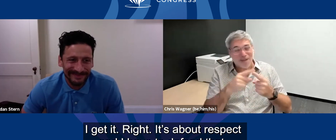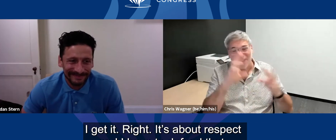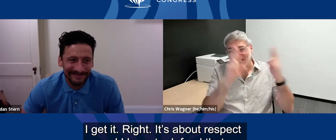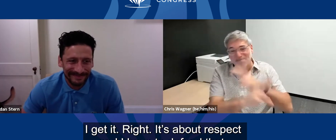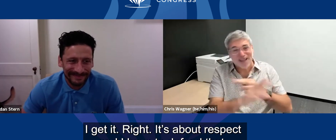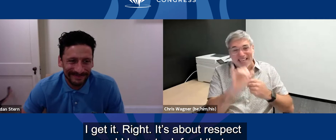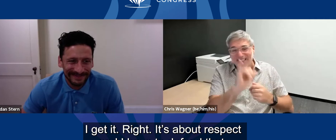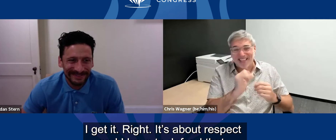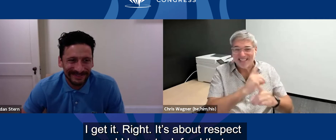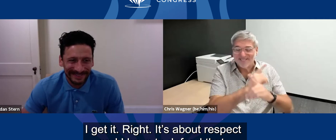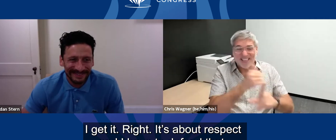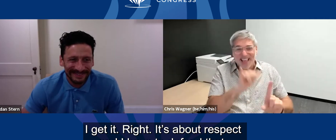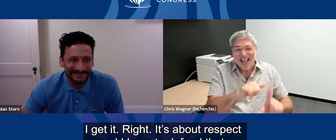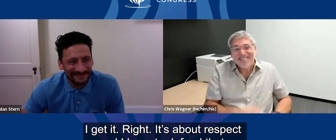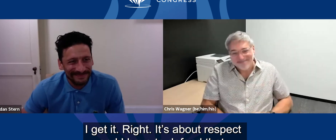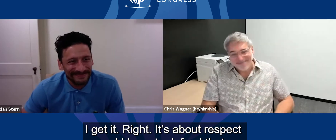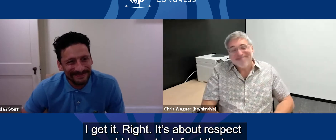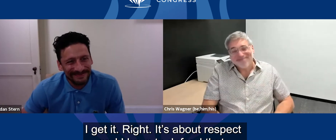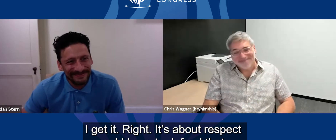I have to defend that.